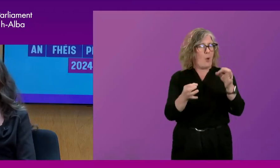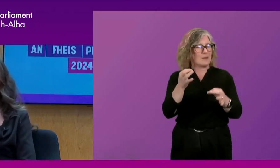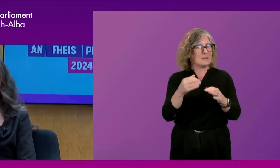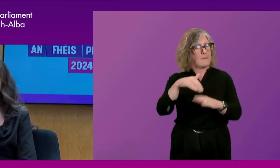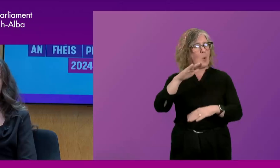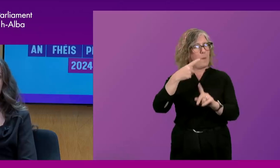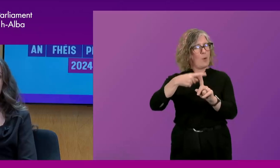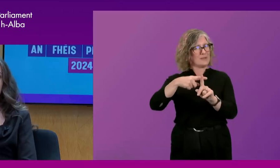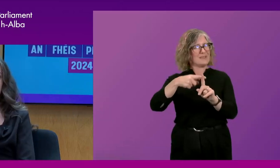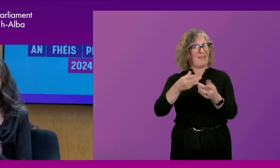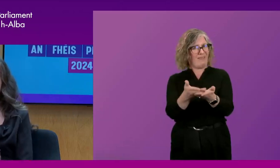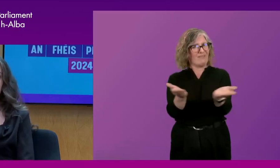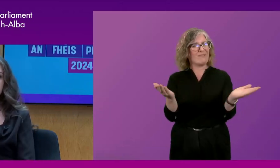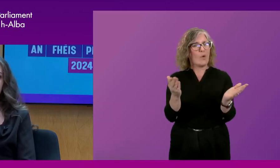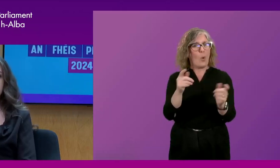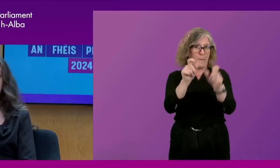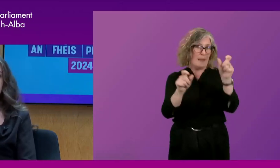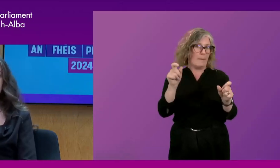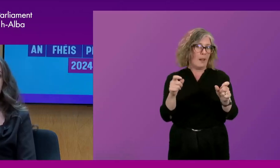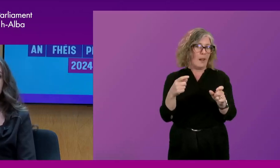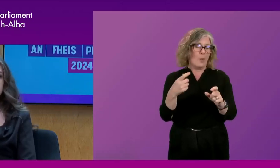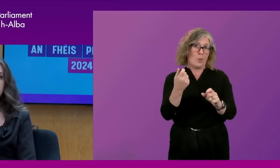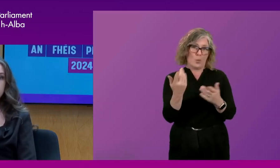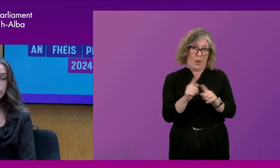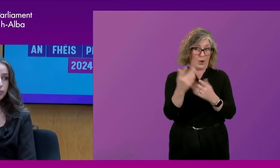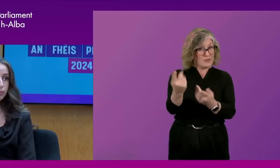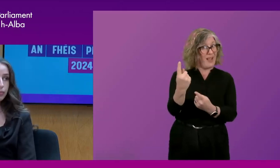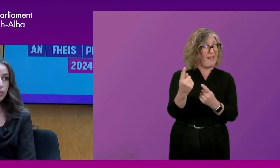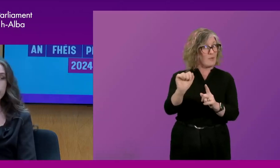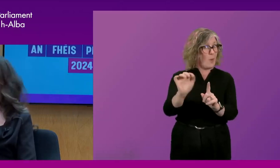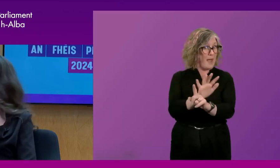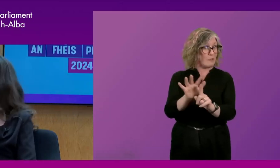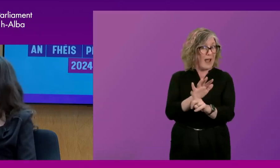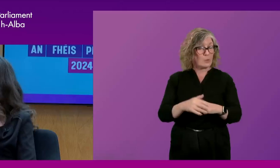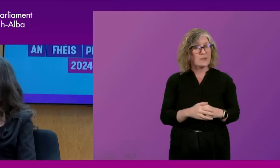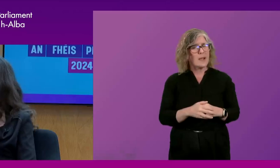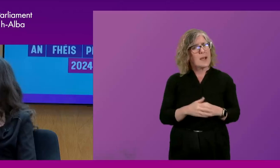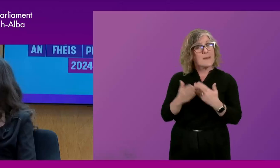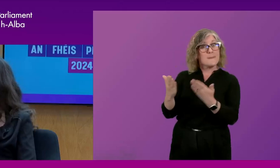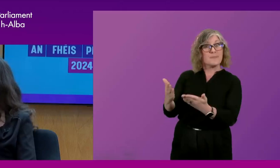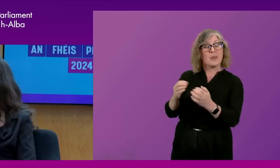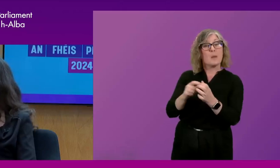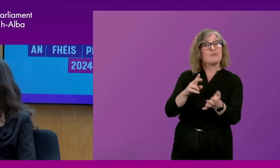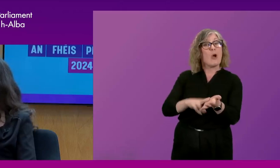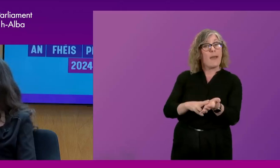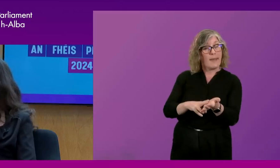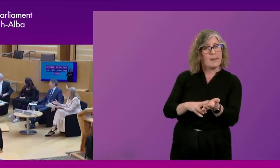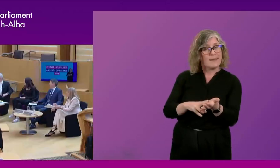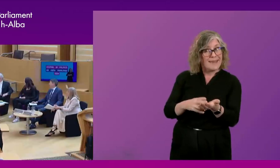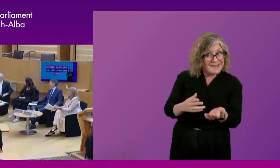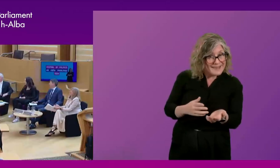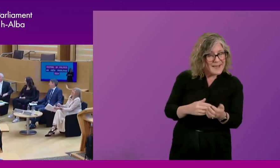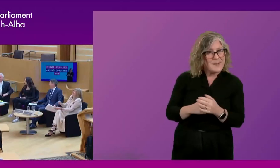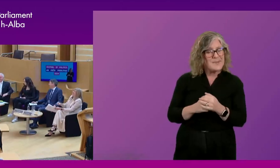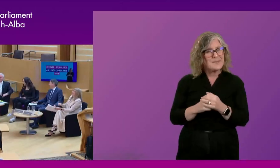positive space for people of your background, Daniela. Brian, as someone who is, you know,